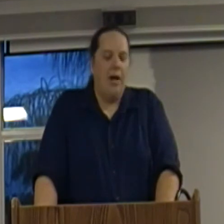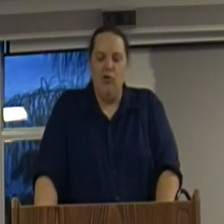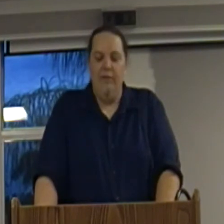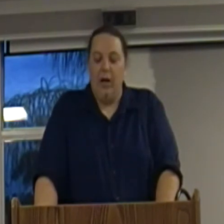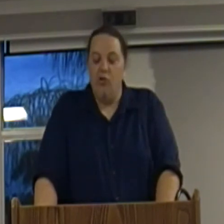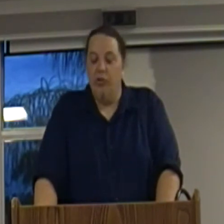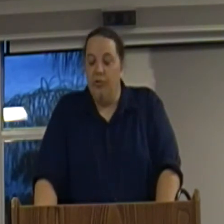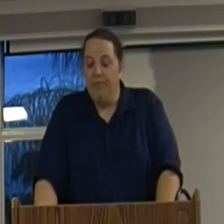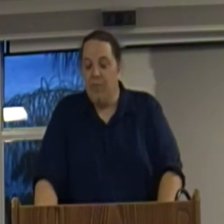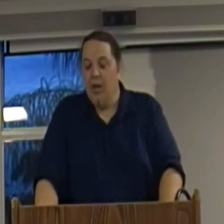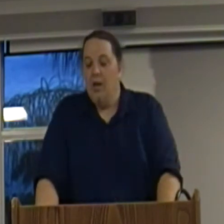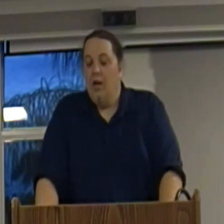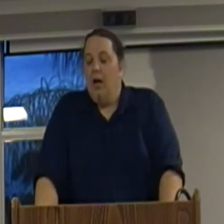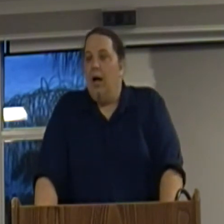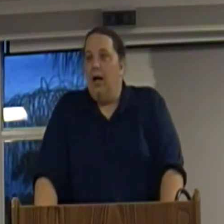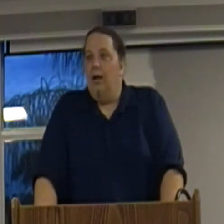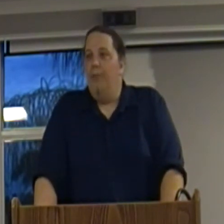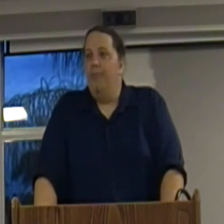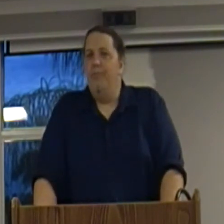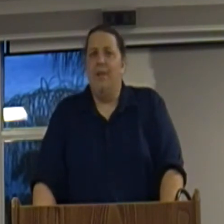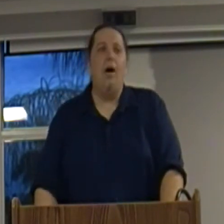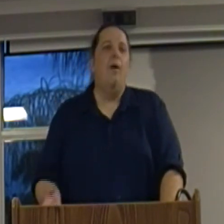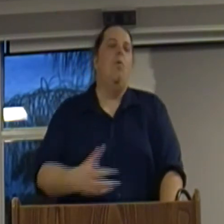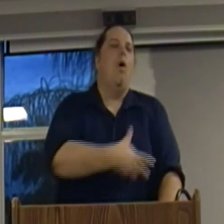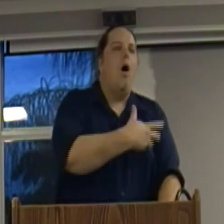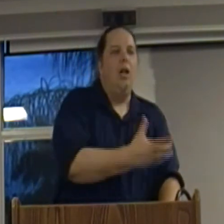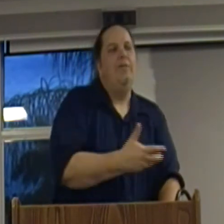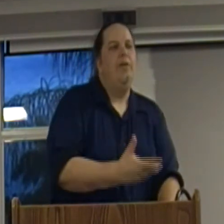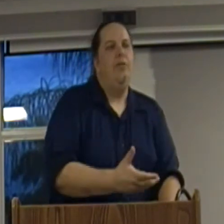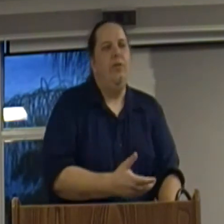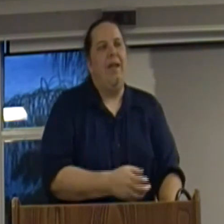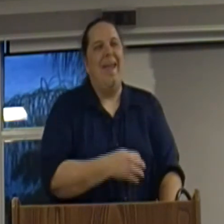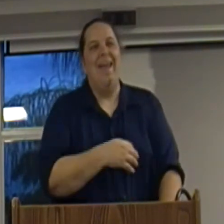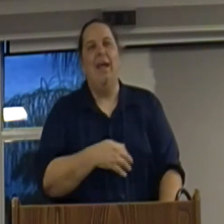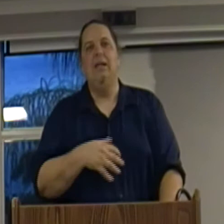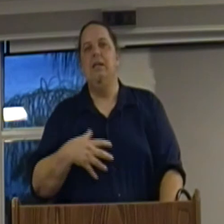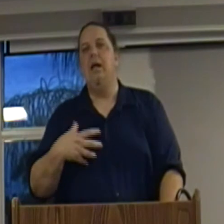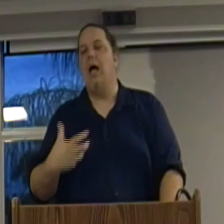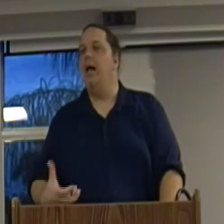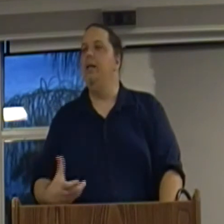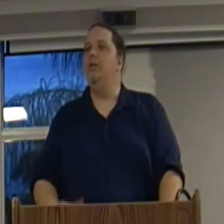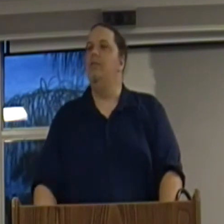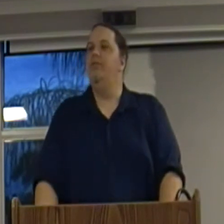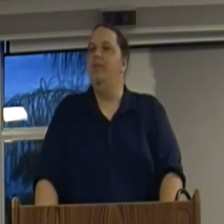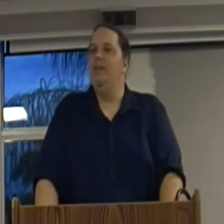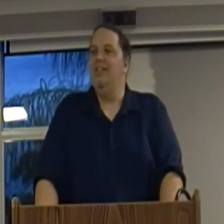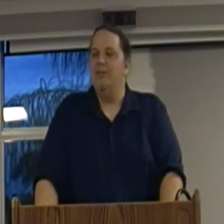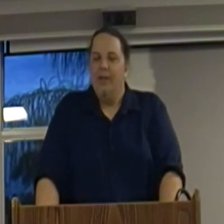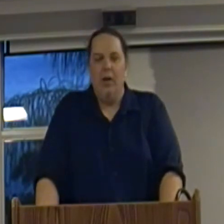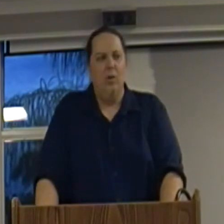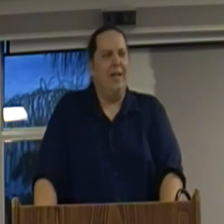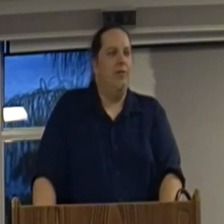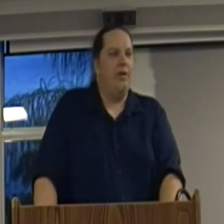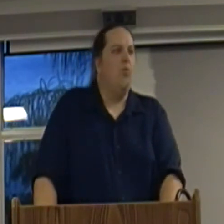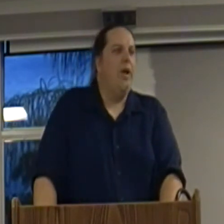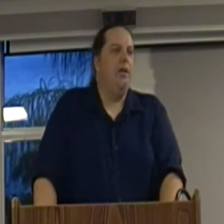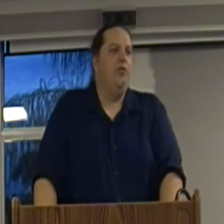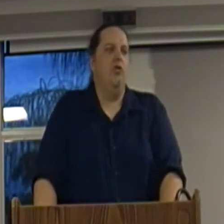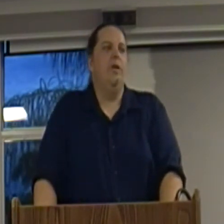it actually functions. Um, now, all of us can kind of, you know, in some way intuit,